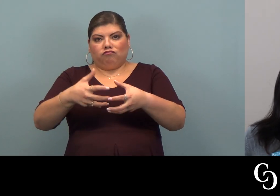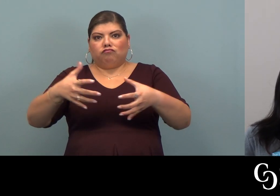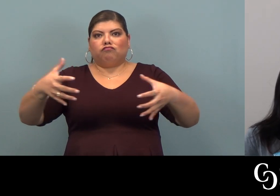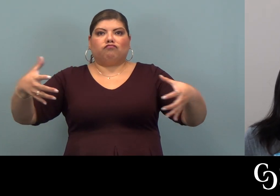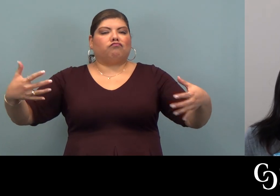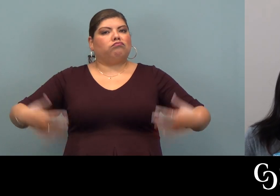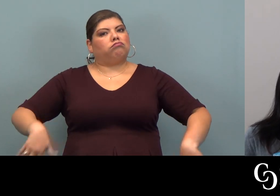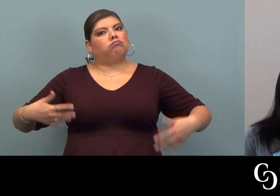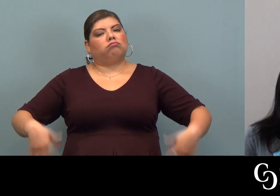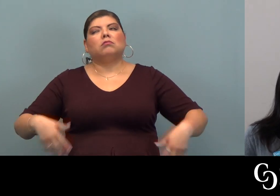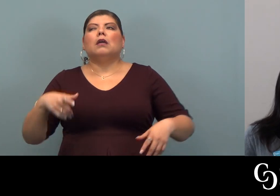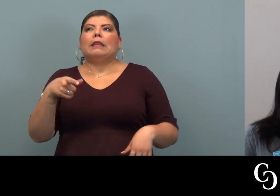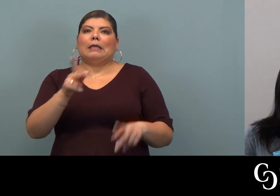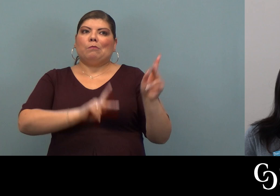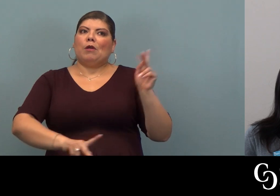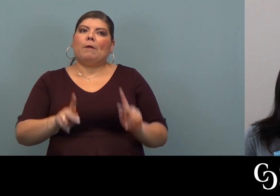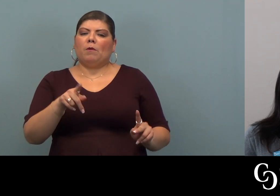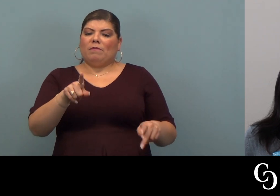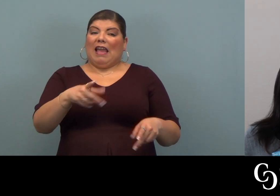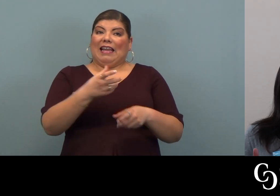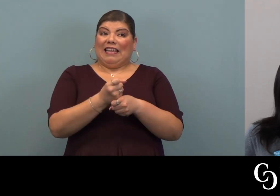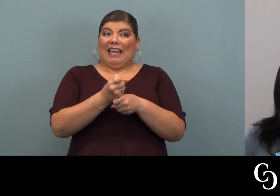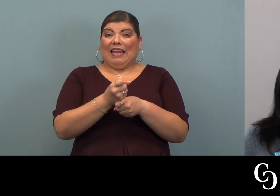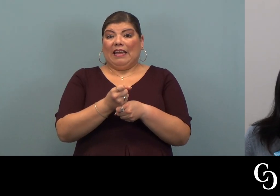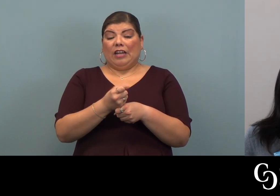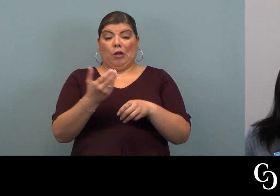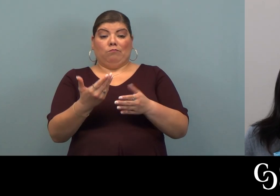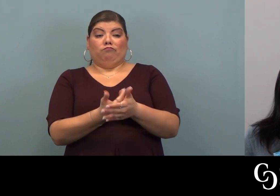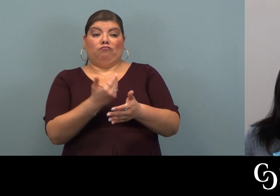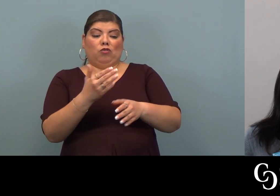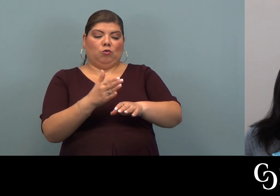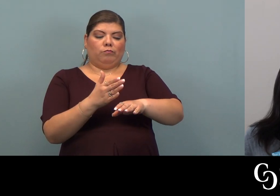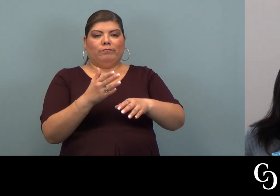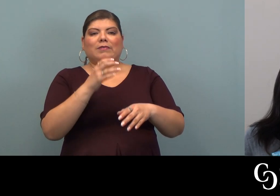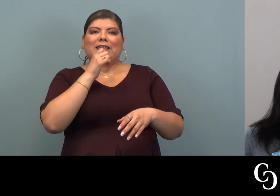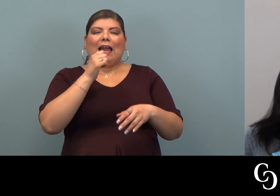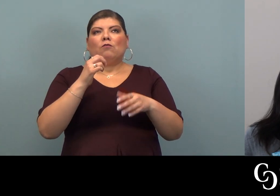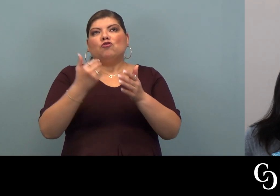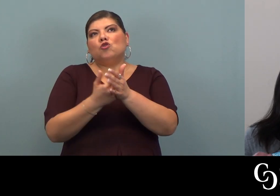grown exponentially. And these folks, you know, they get a refurbished bike.